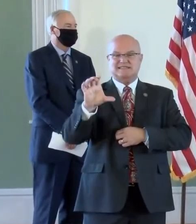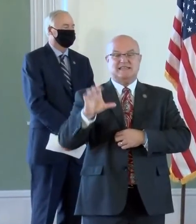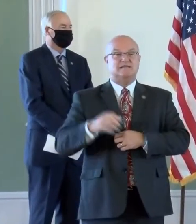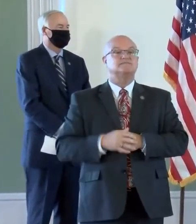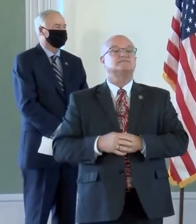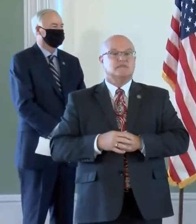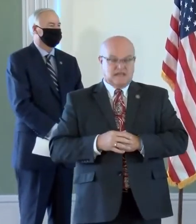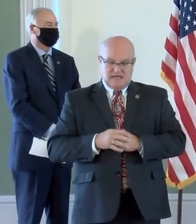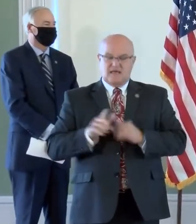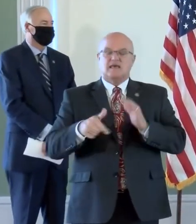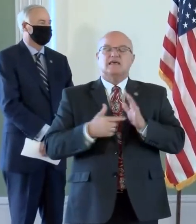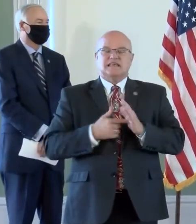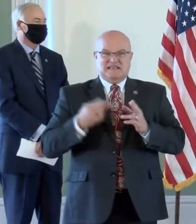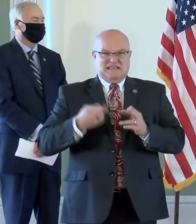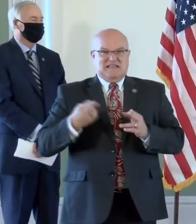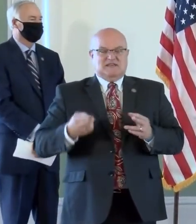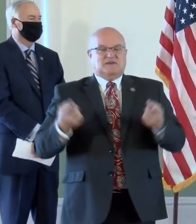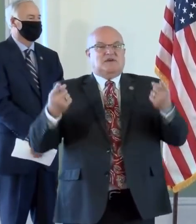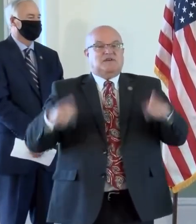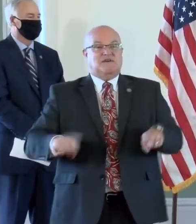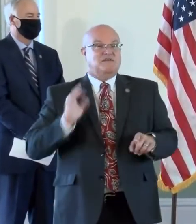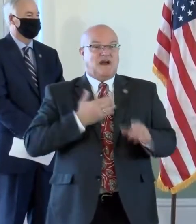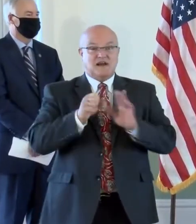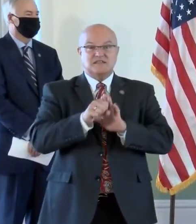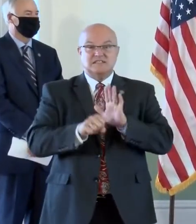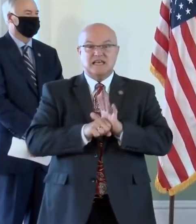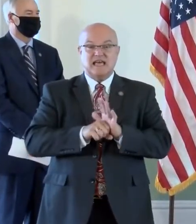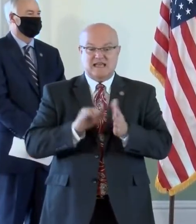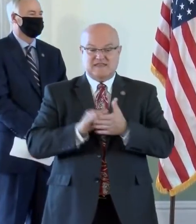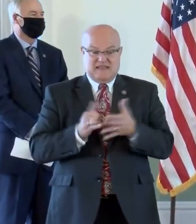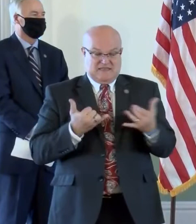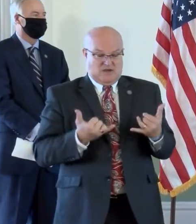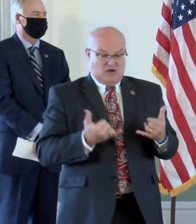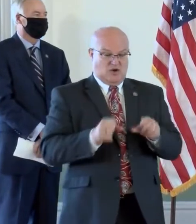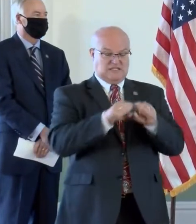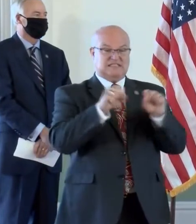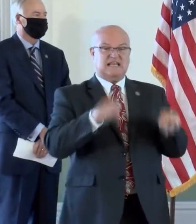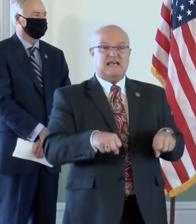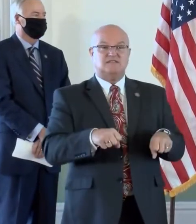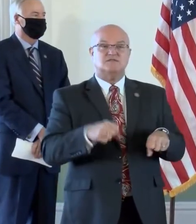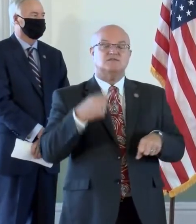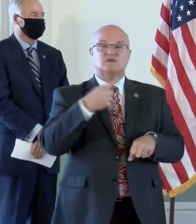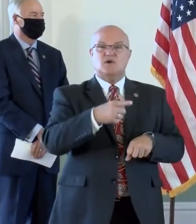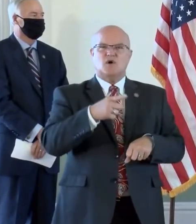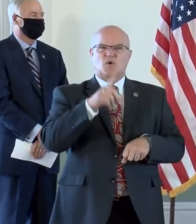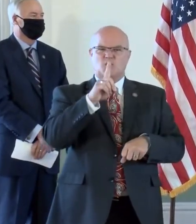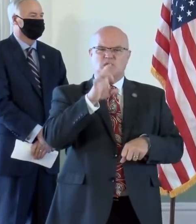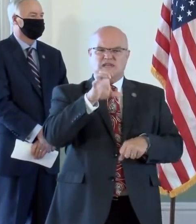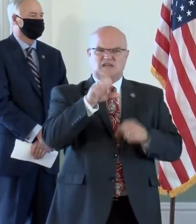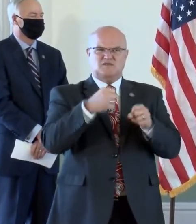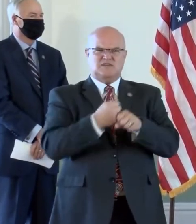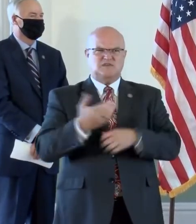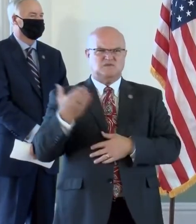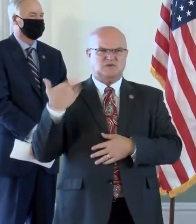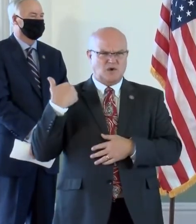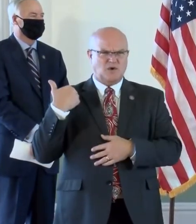is certainly a historic event for our state in that our current statues were placed in the U.S. Capitol nearly a century ago.